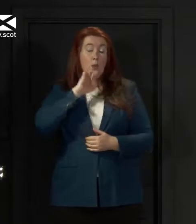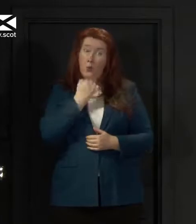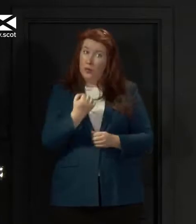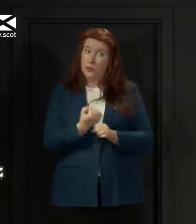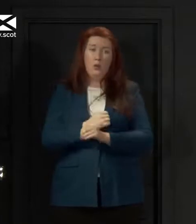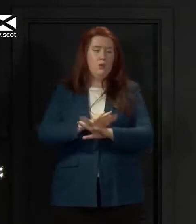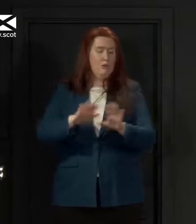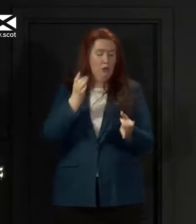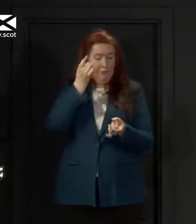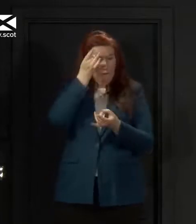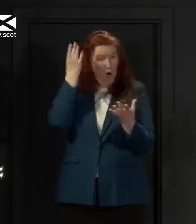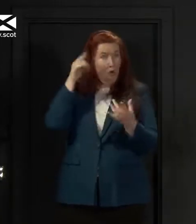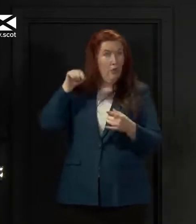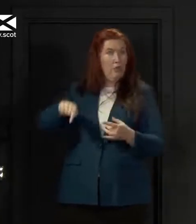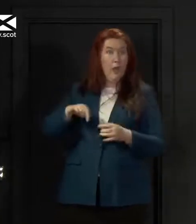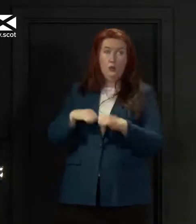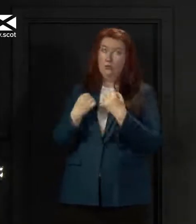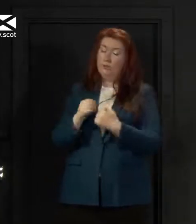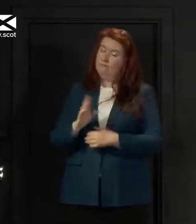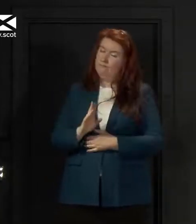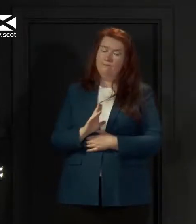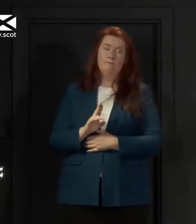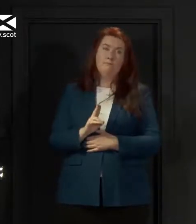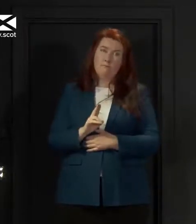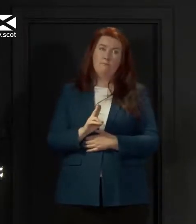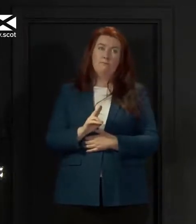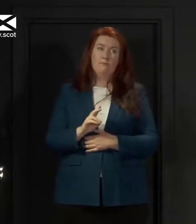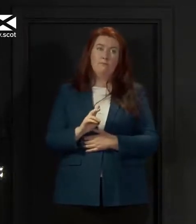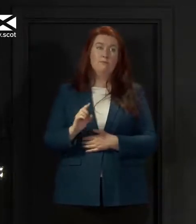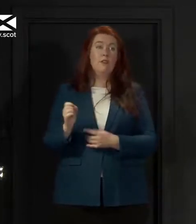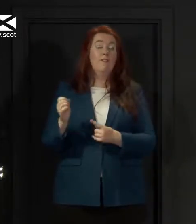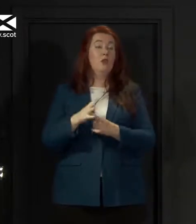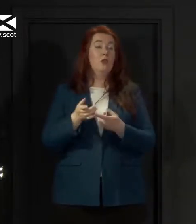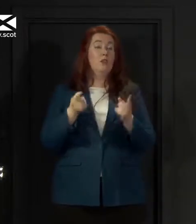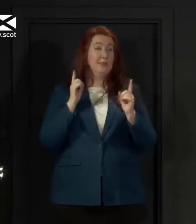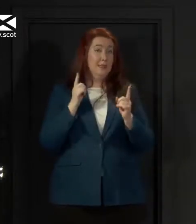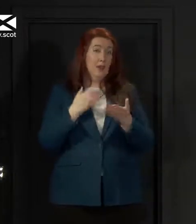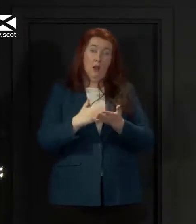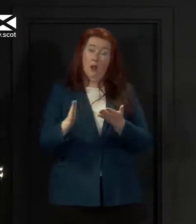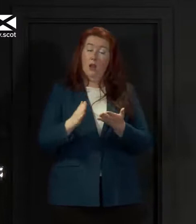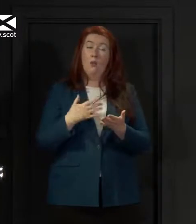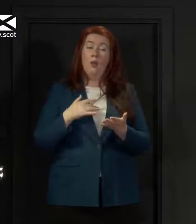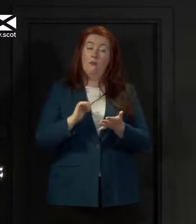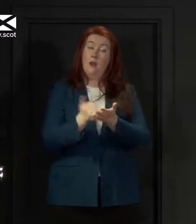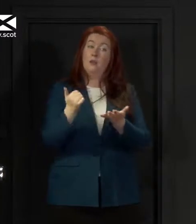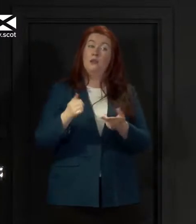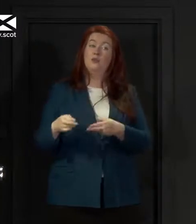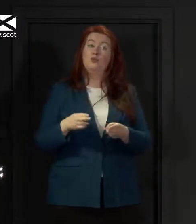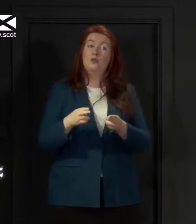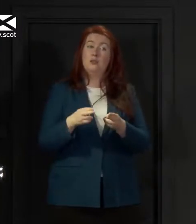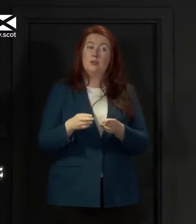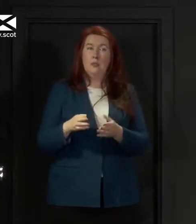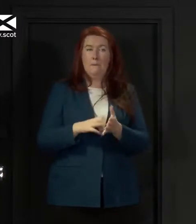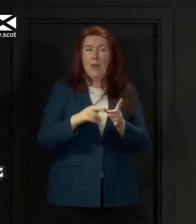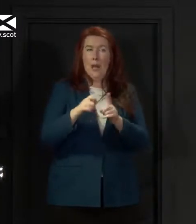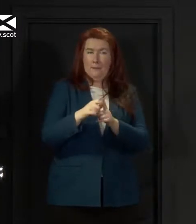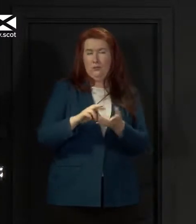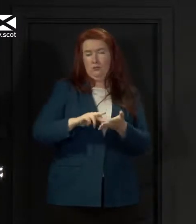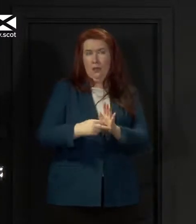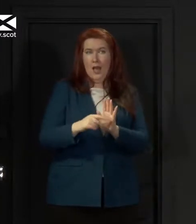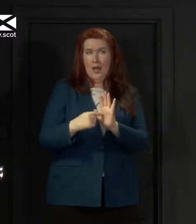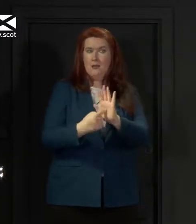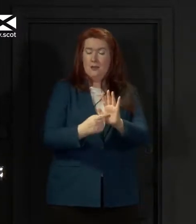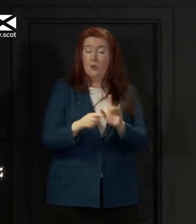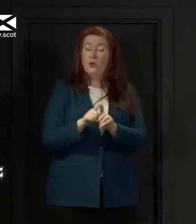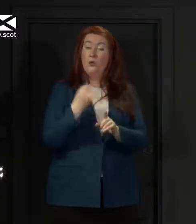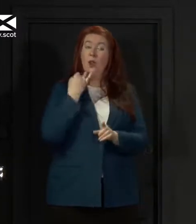We have not forgotten that group. First Minister made that clear when she published our route map and last week when restrictions were